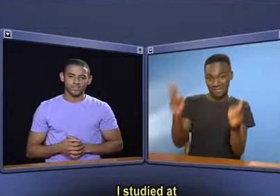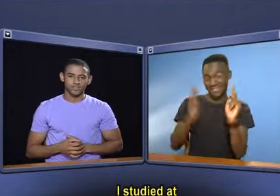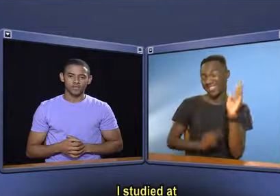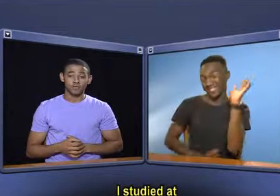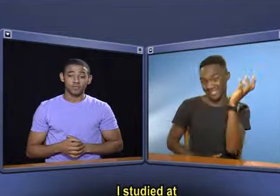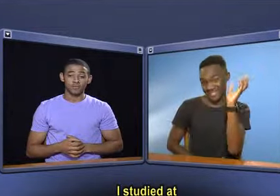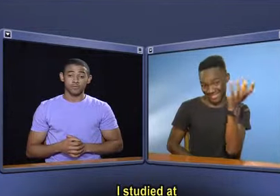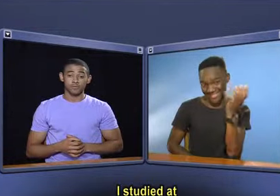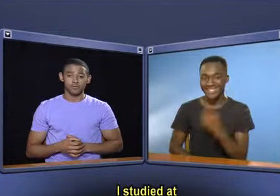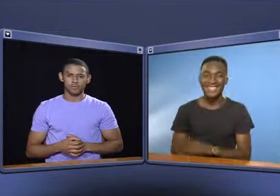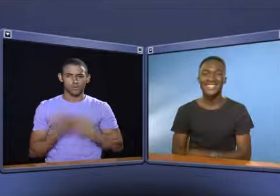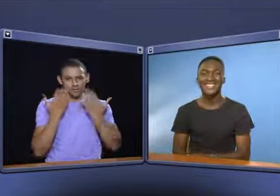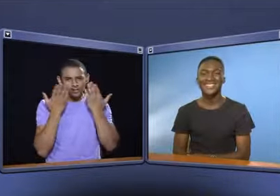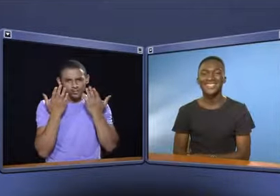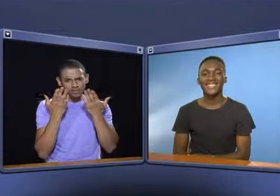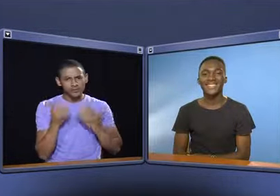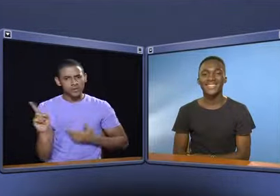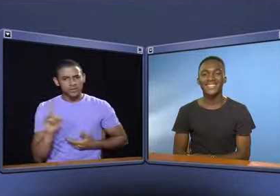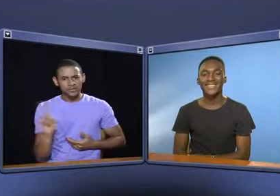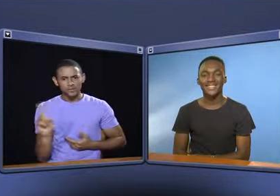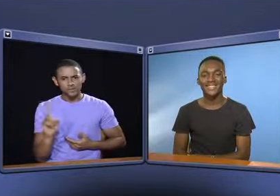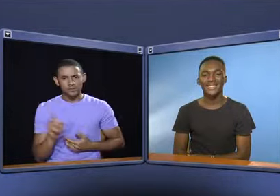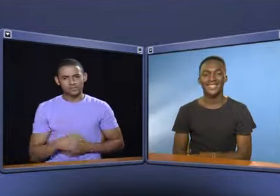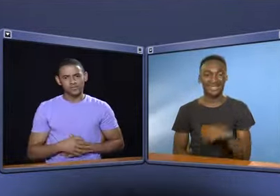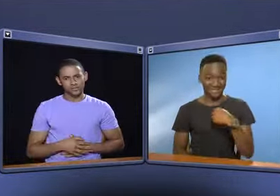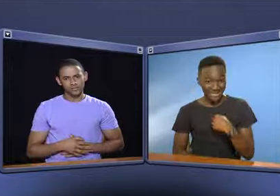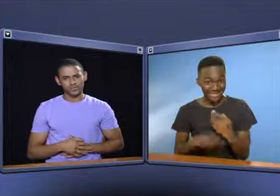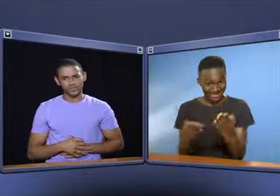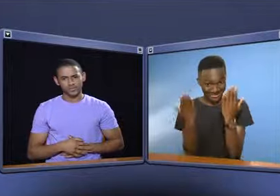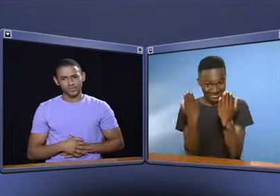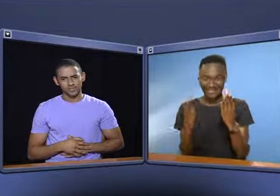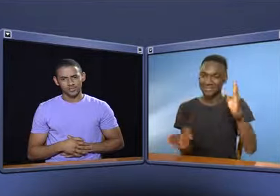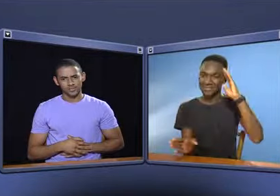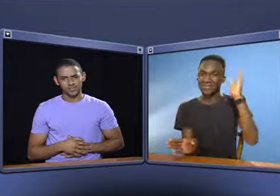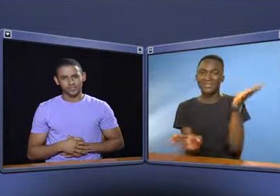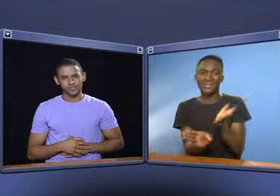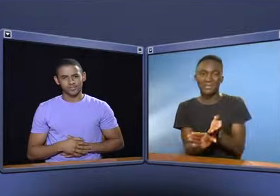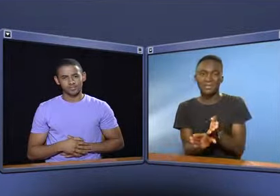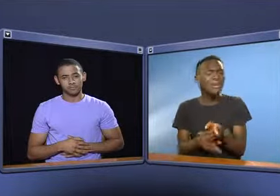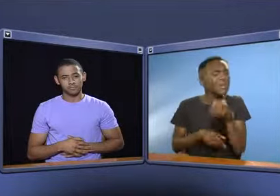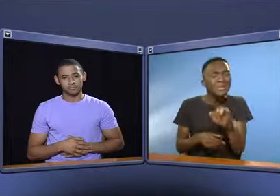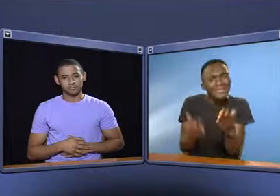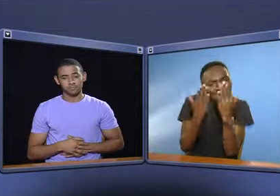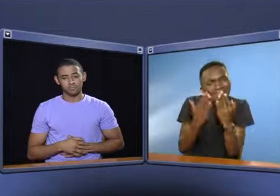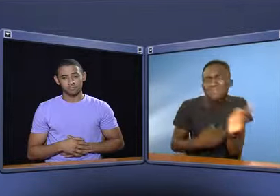of the Free State. What did you study? I studied psychology. What did you study?